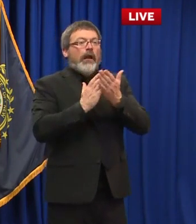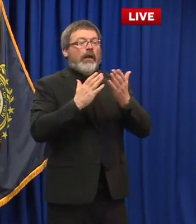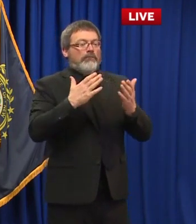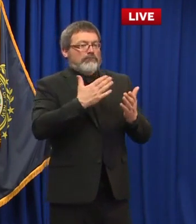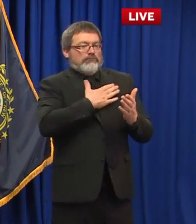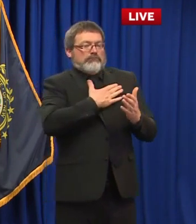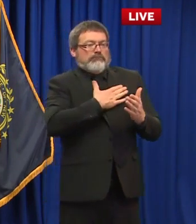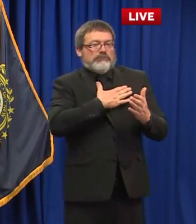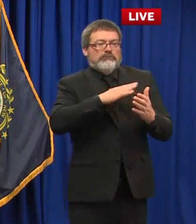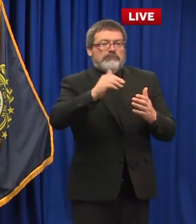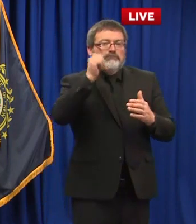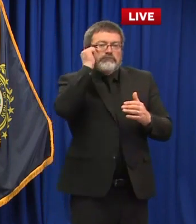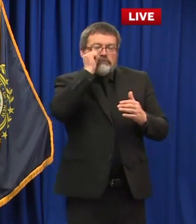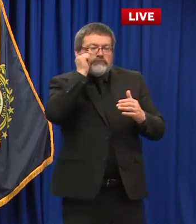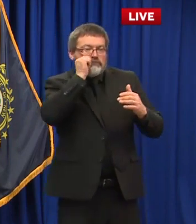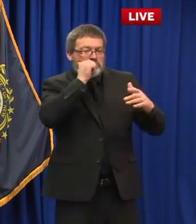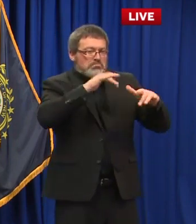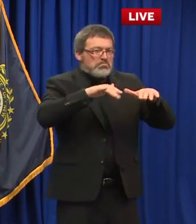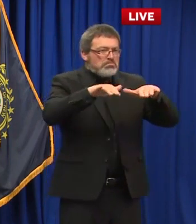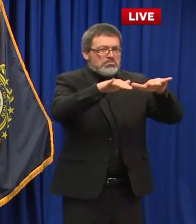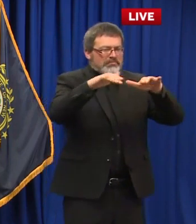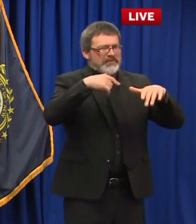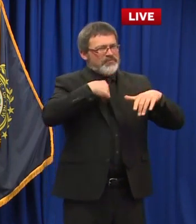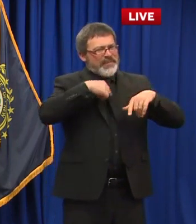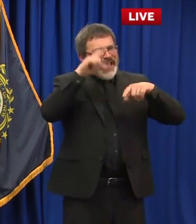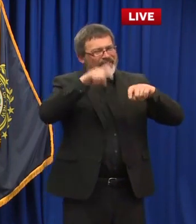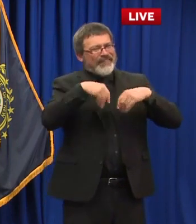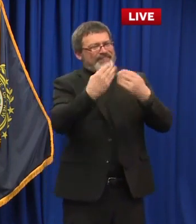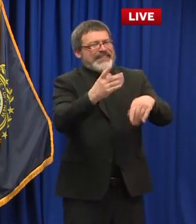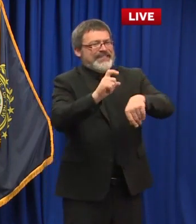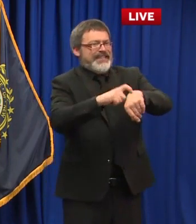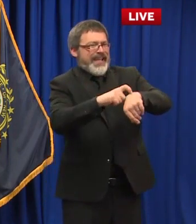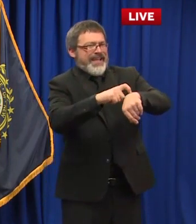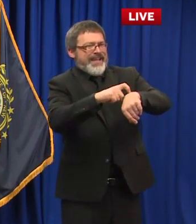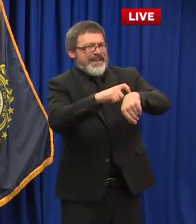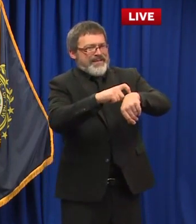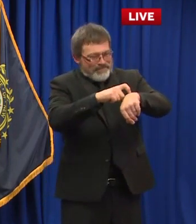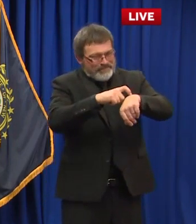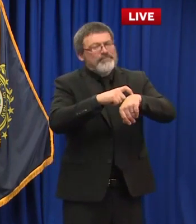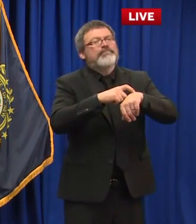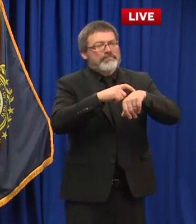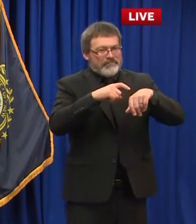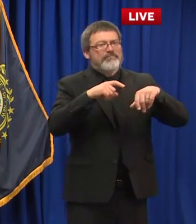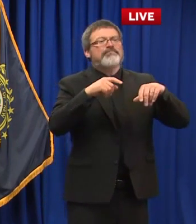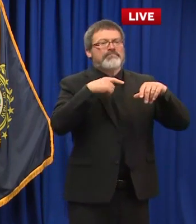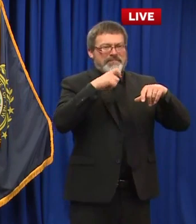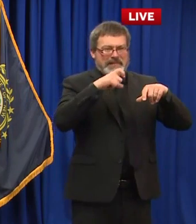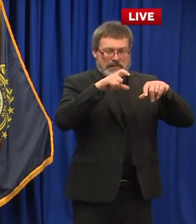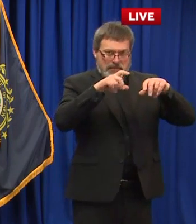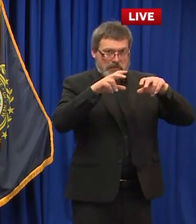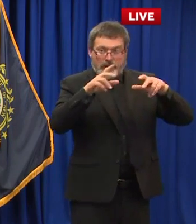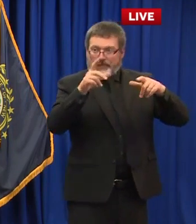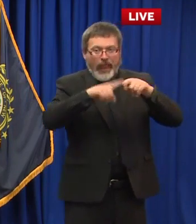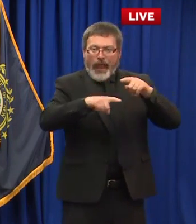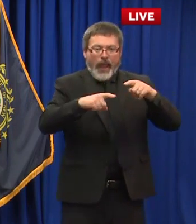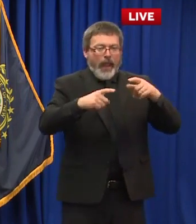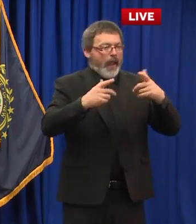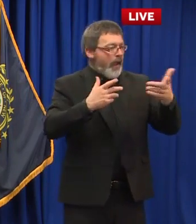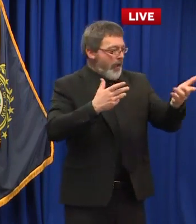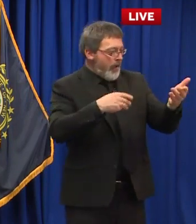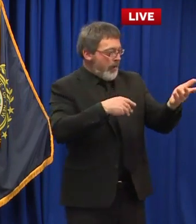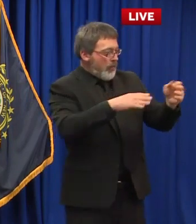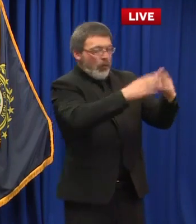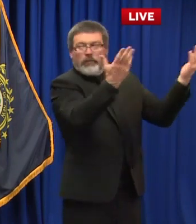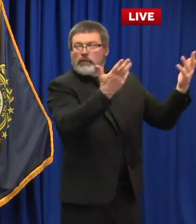again we try to look at this at a very granular level right the safety and health impacts of going into a restaurant at a certain capacity or visiting